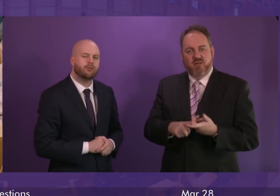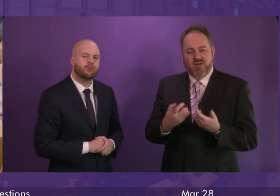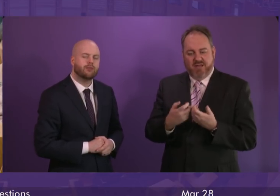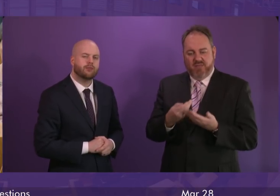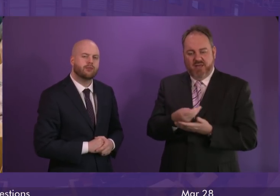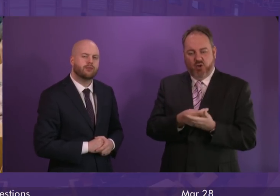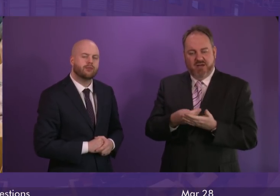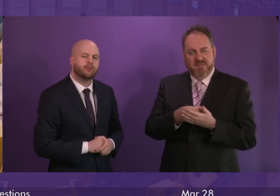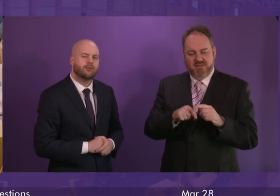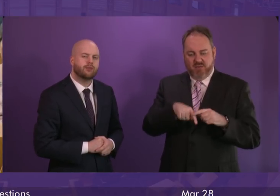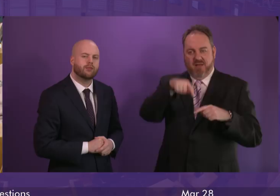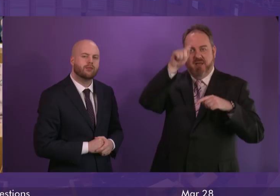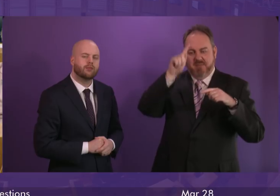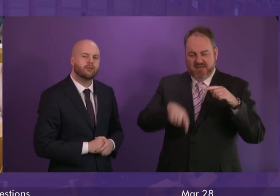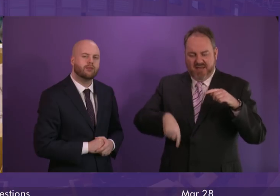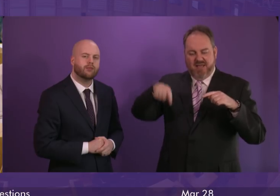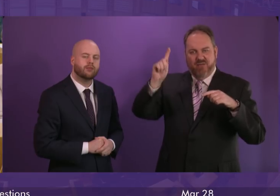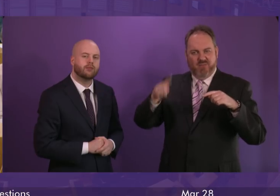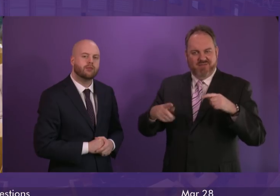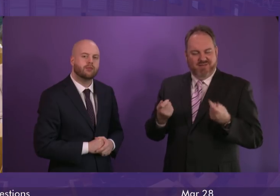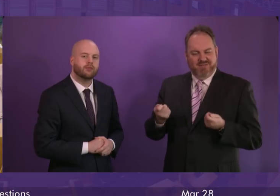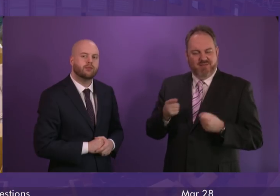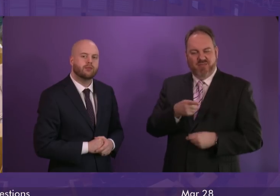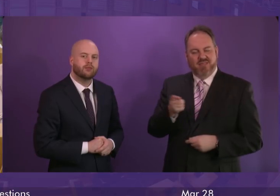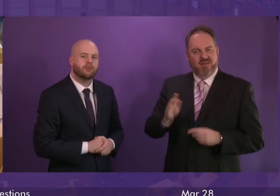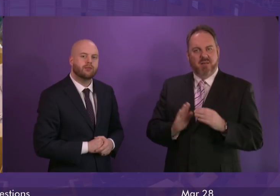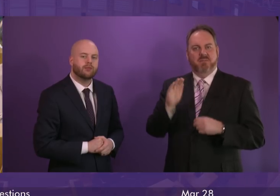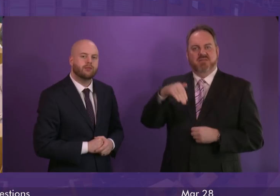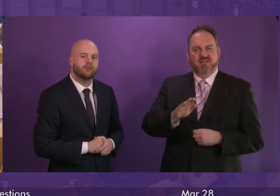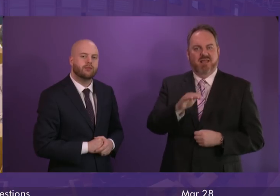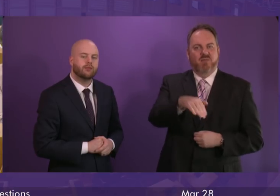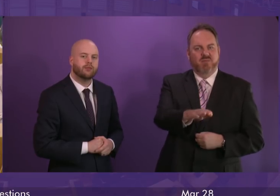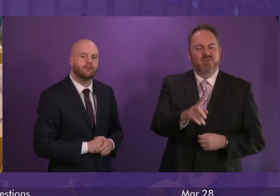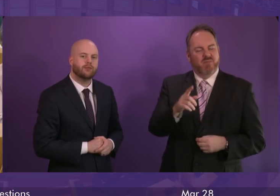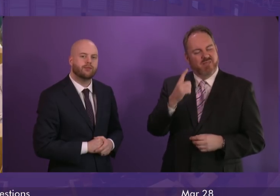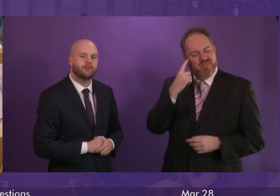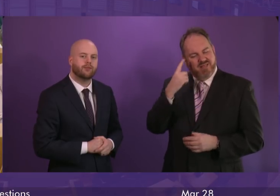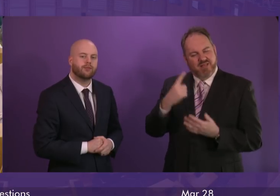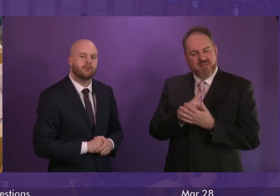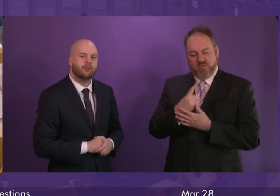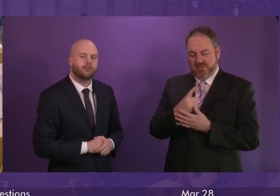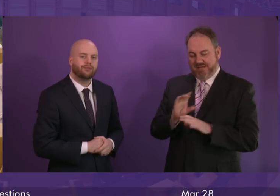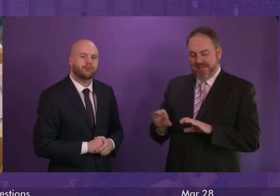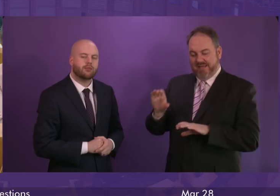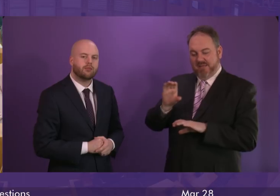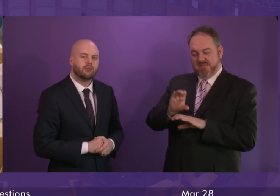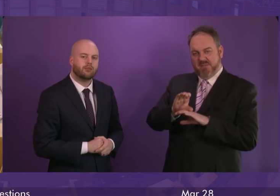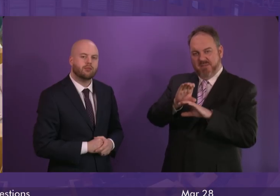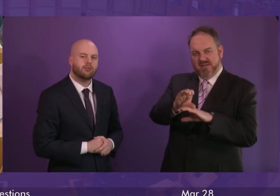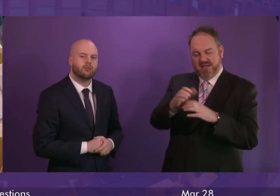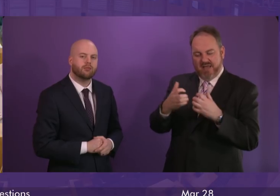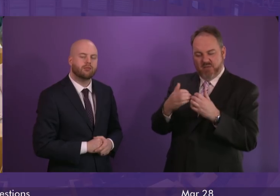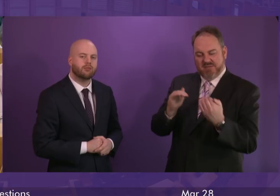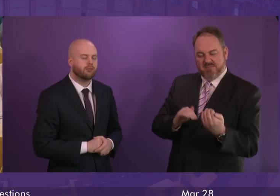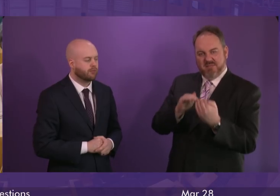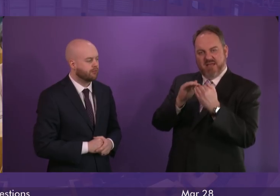So can I ask, does the First Minister believe that this is a factor that very much needs to be considered in the introduction of an income supplement and how would the Scottish